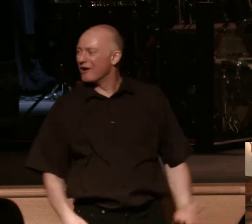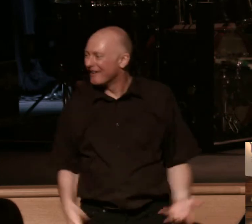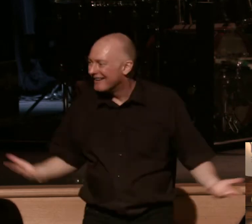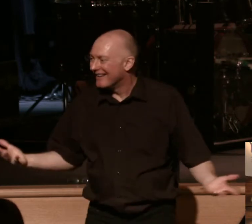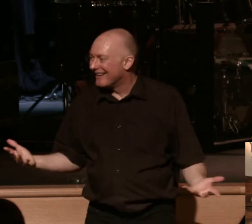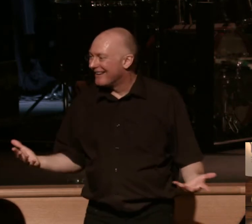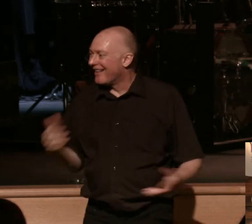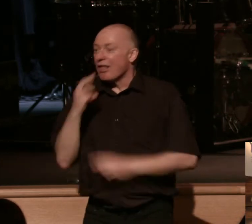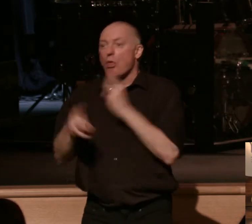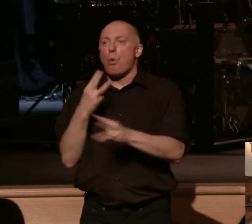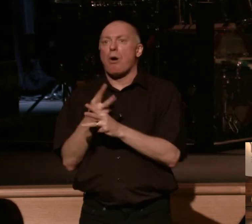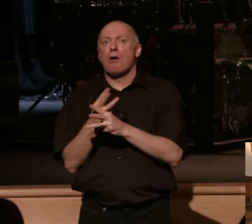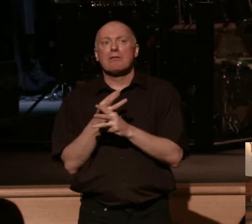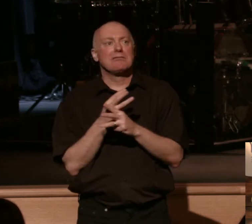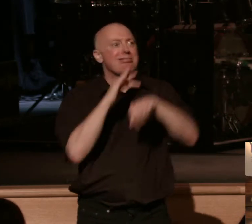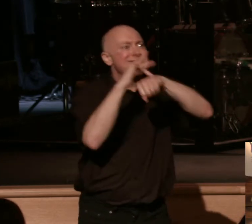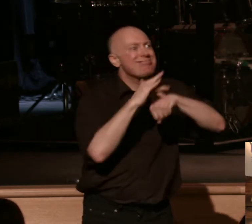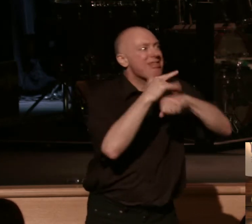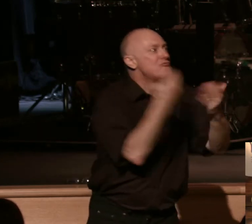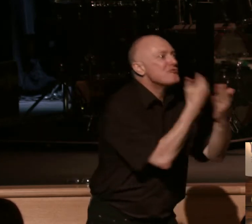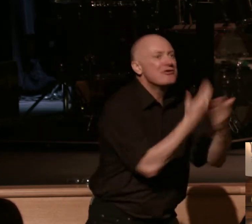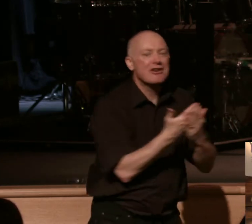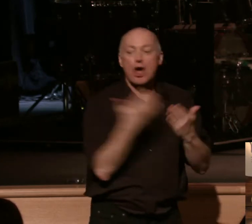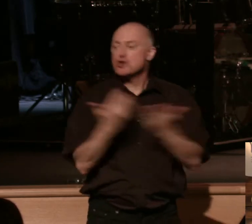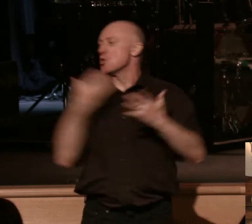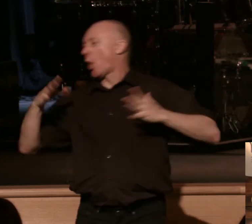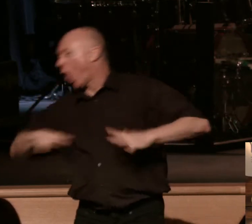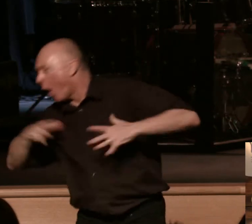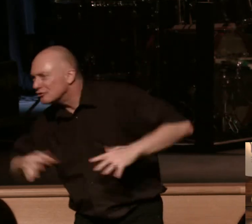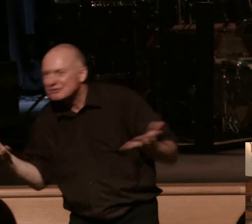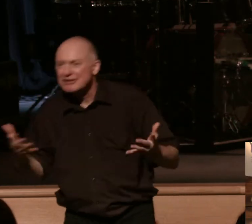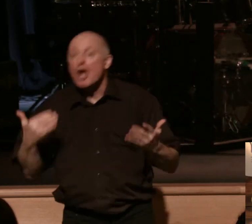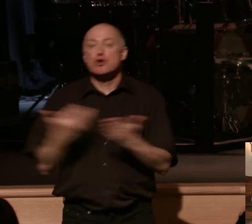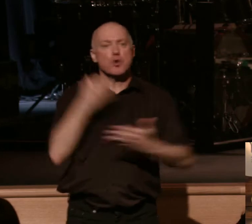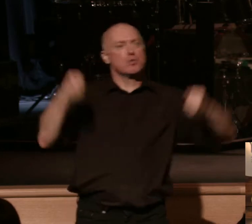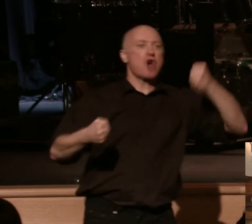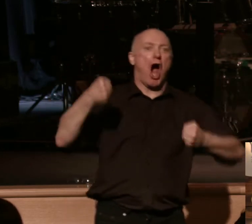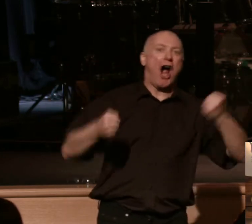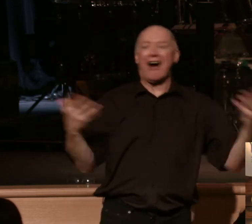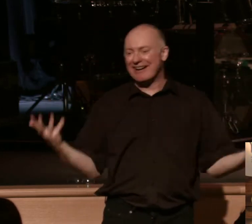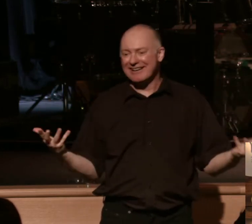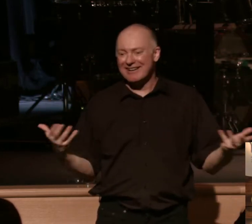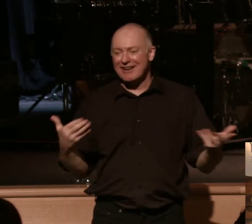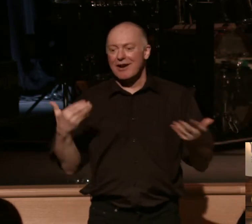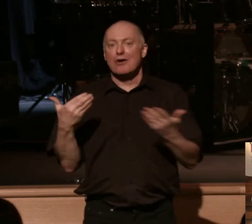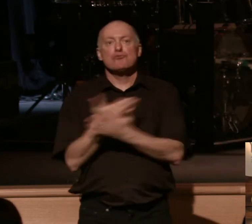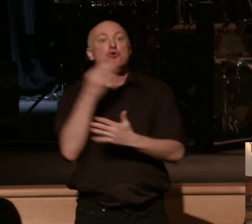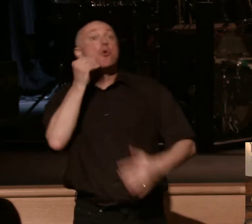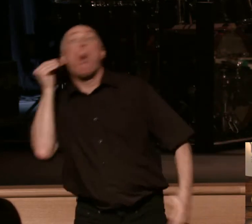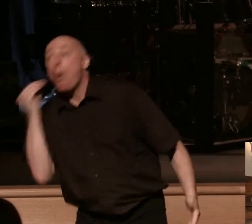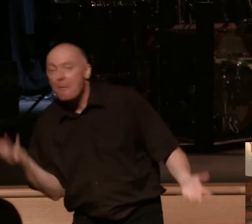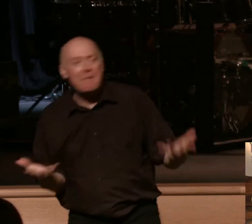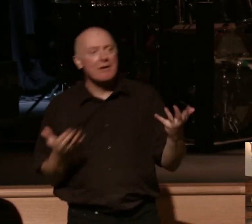is obsessed with new. We think about new clothes and new cars, new homes, new